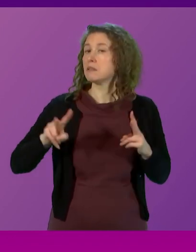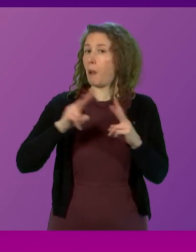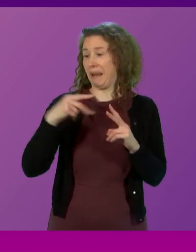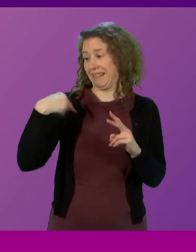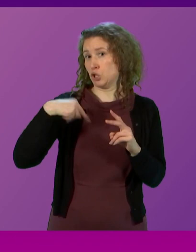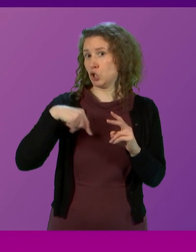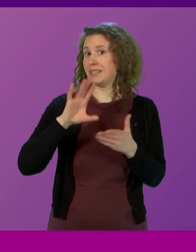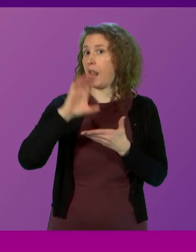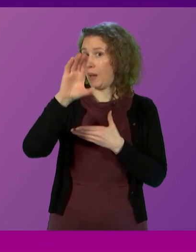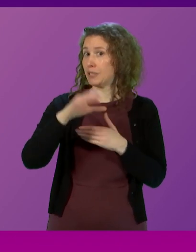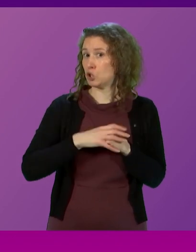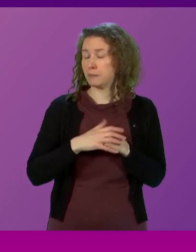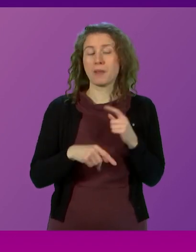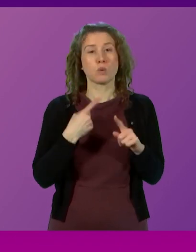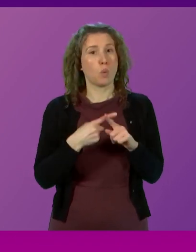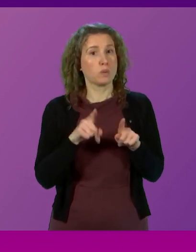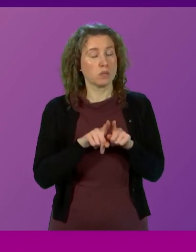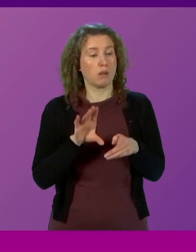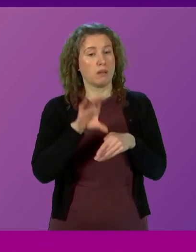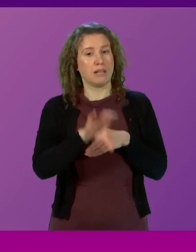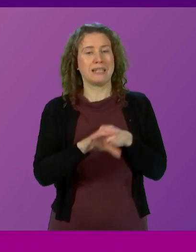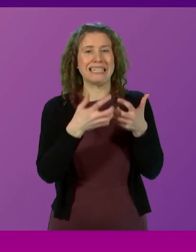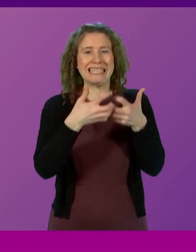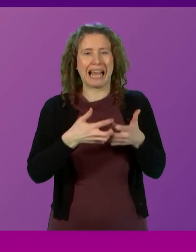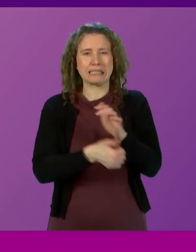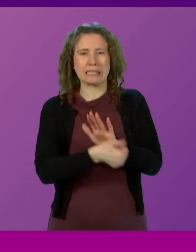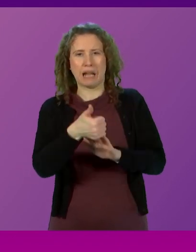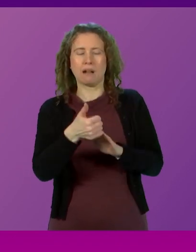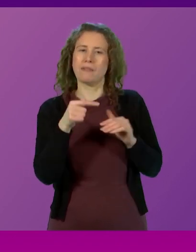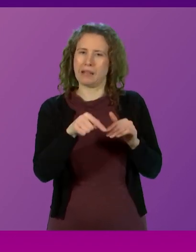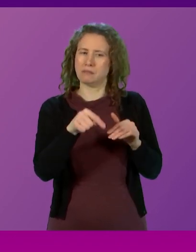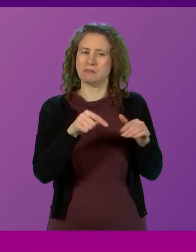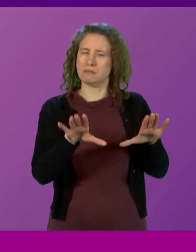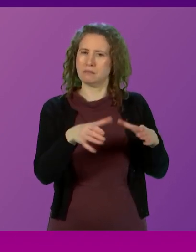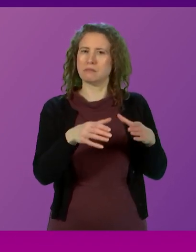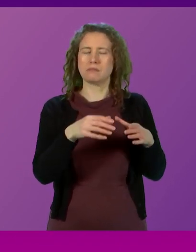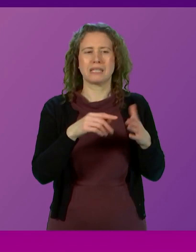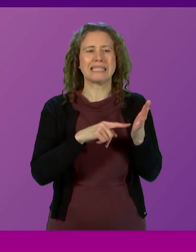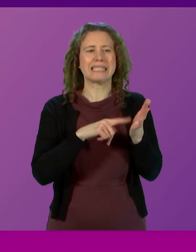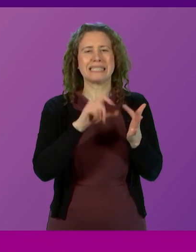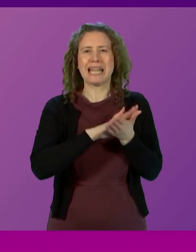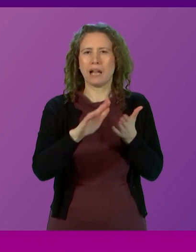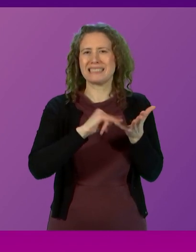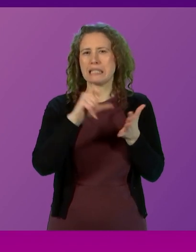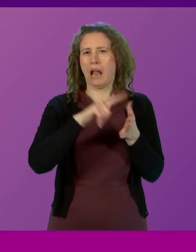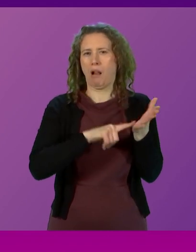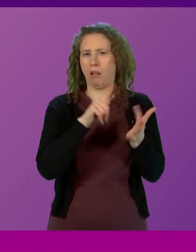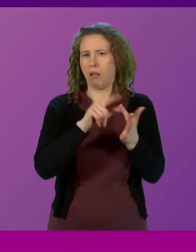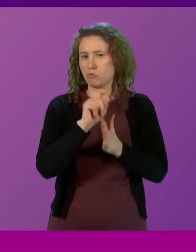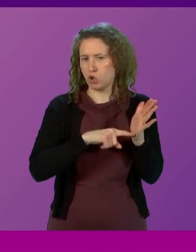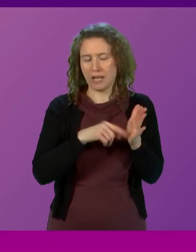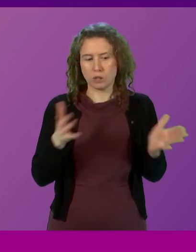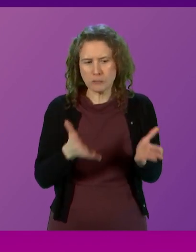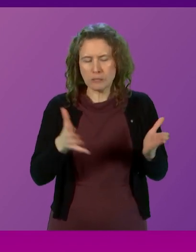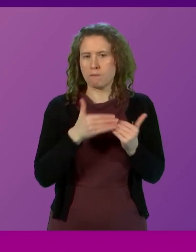allocation and investing in the Tech Scalar programme throughout Scotland to support our efforts in innovation.